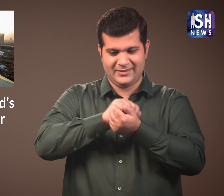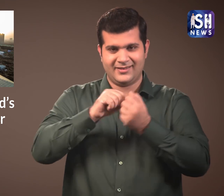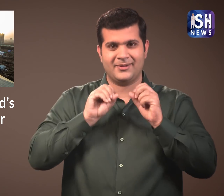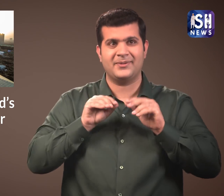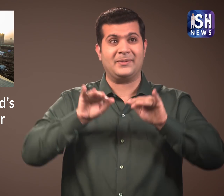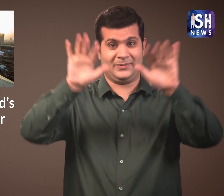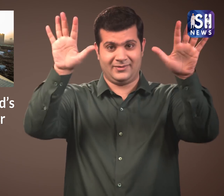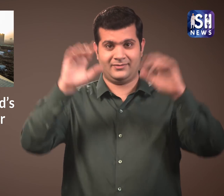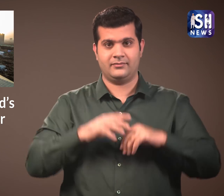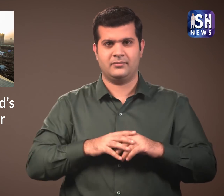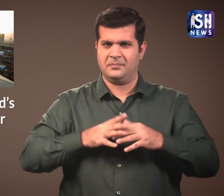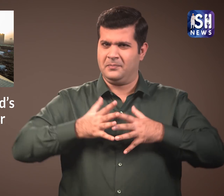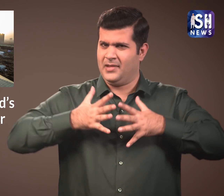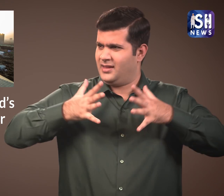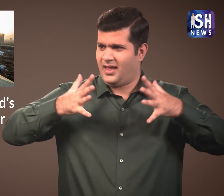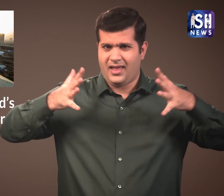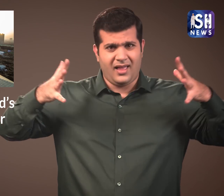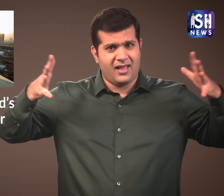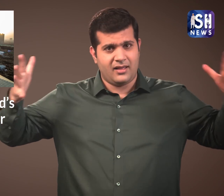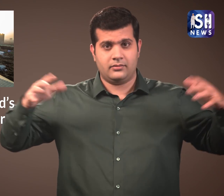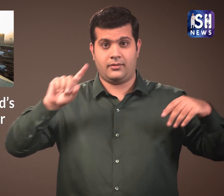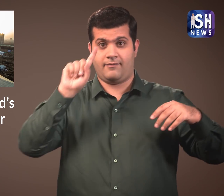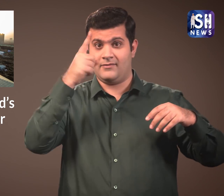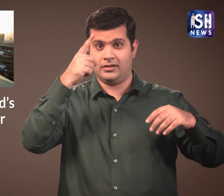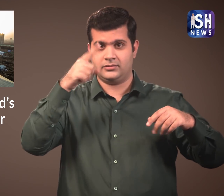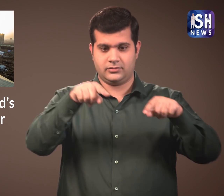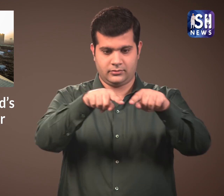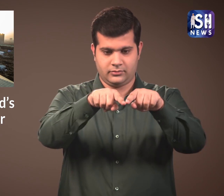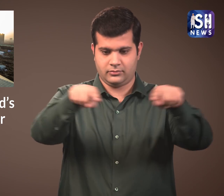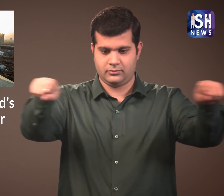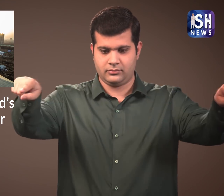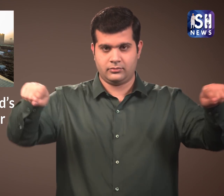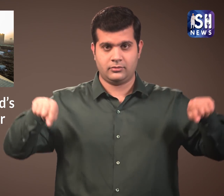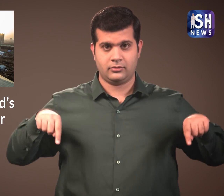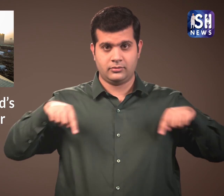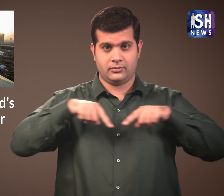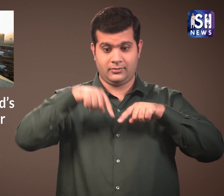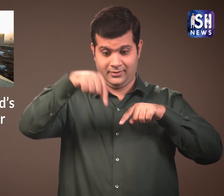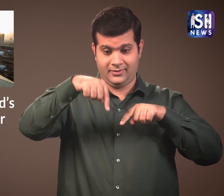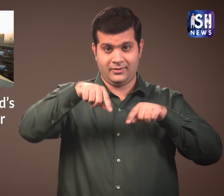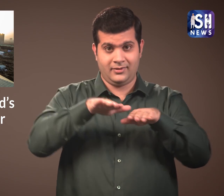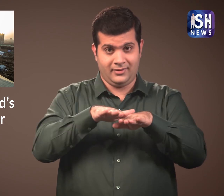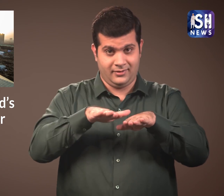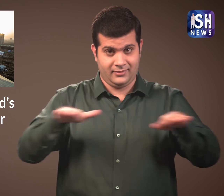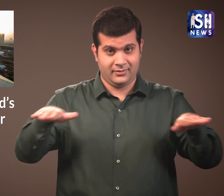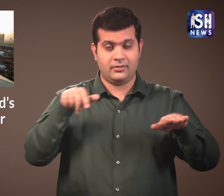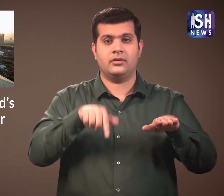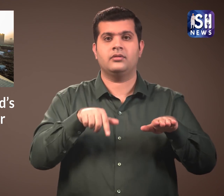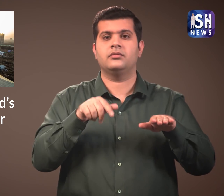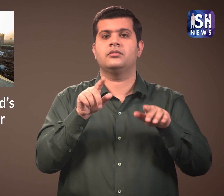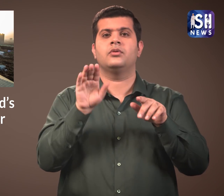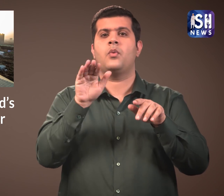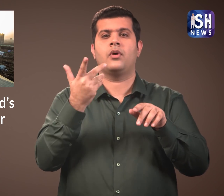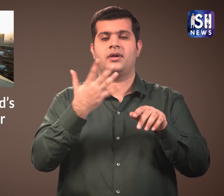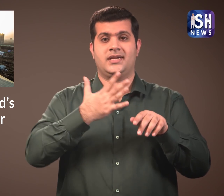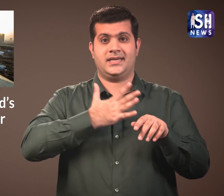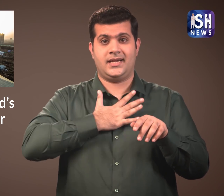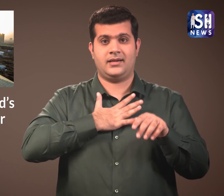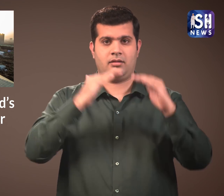there is a greenhouse